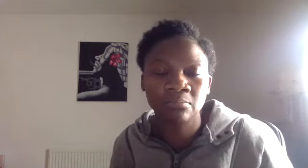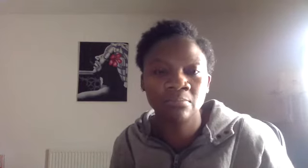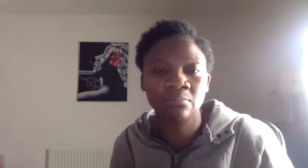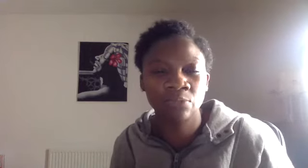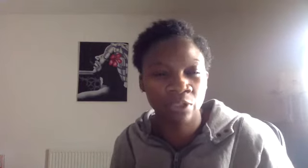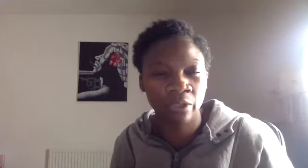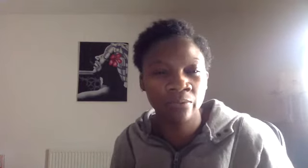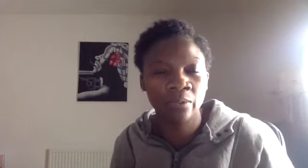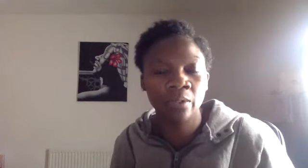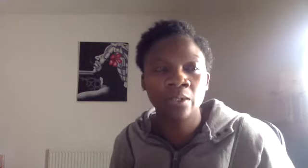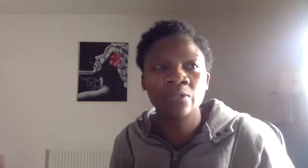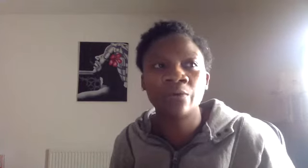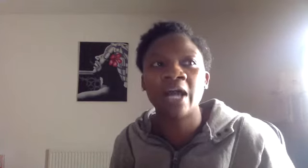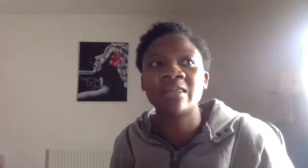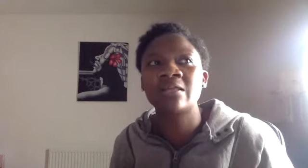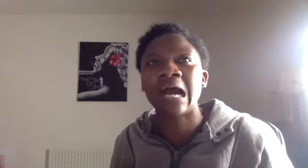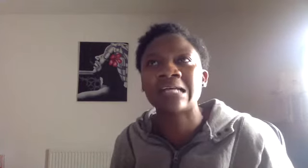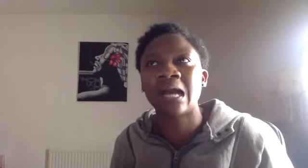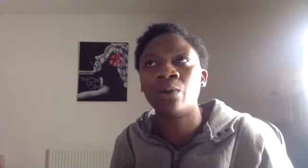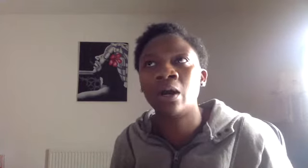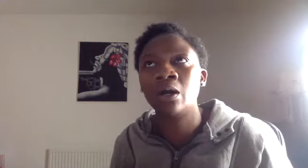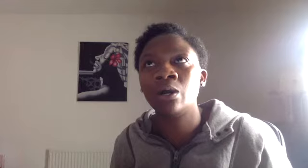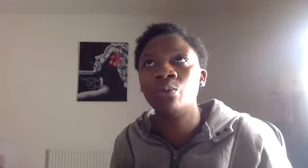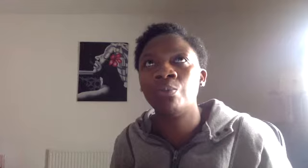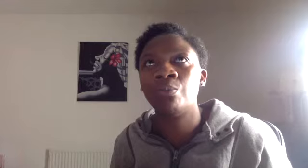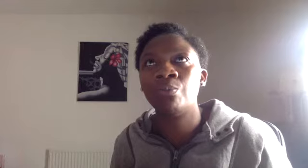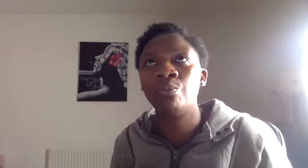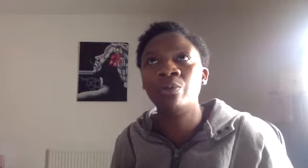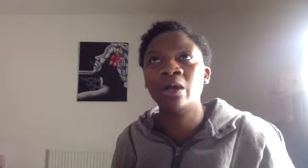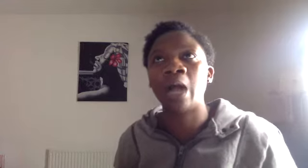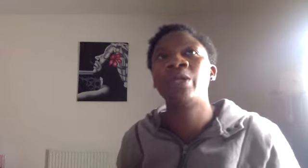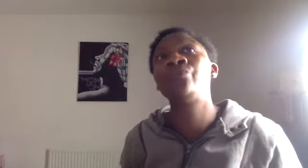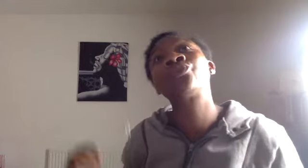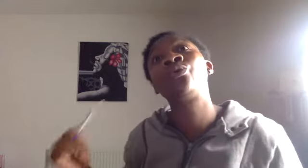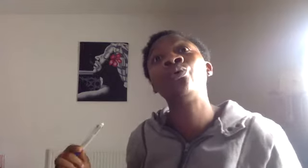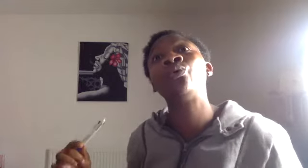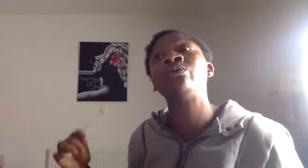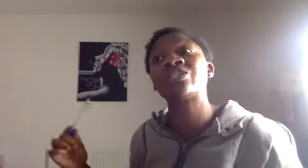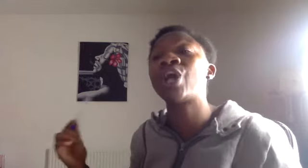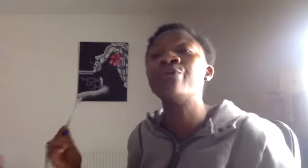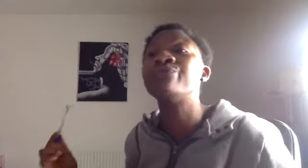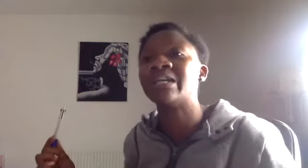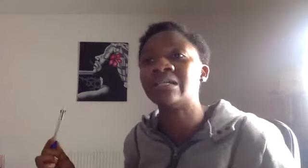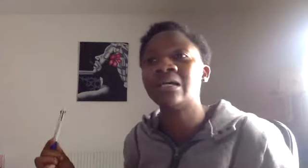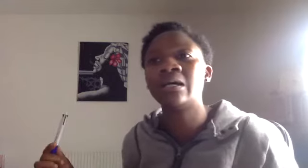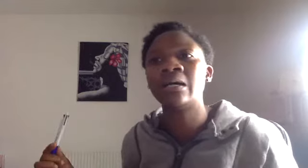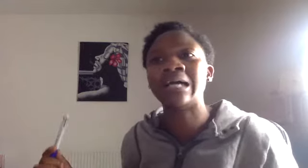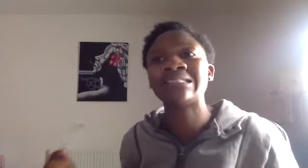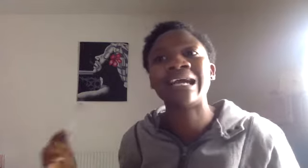You know? So, I think that as our, I'm going to call this COVID, as it has